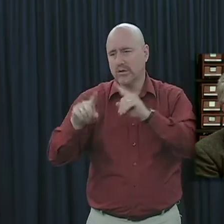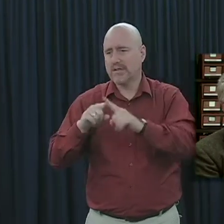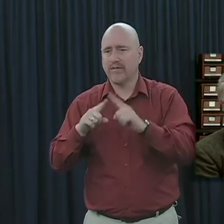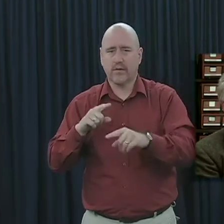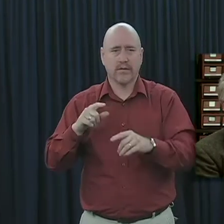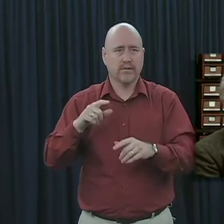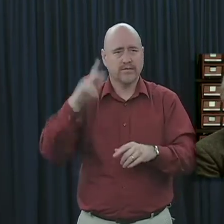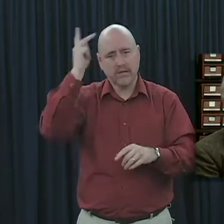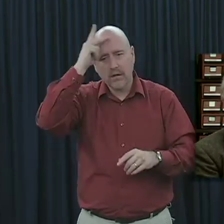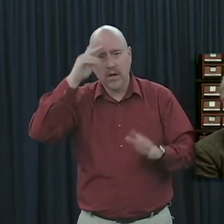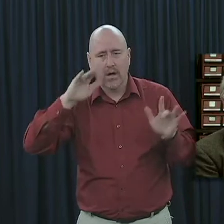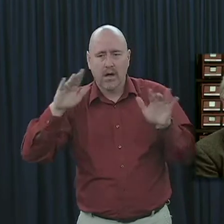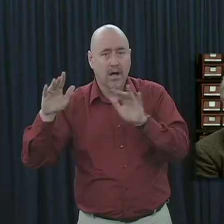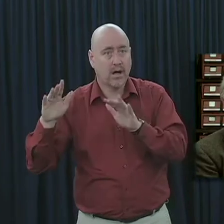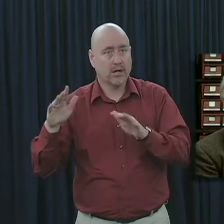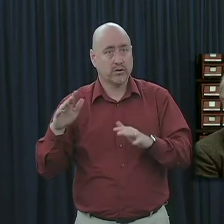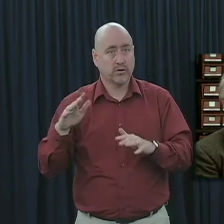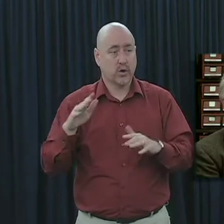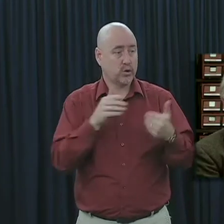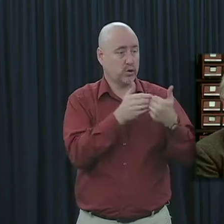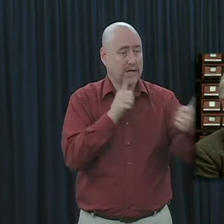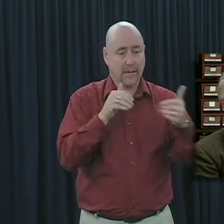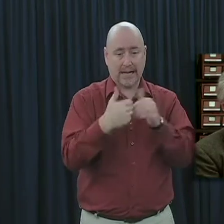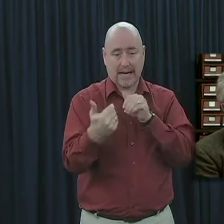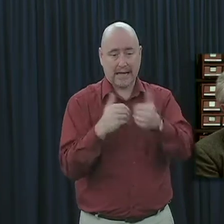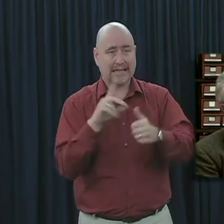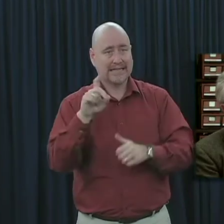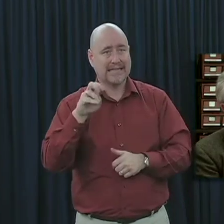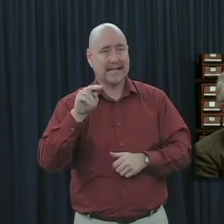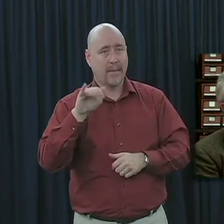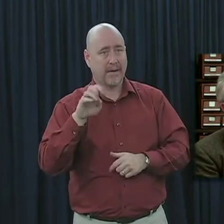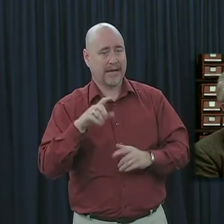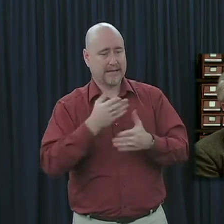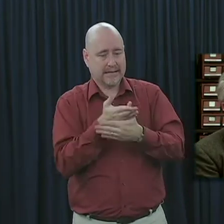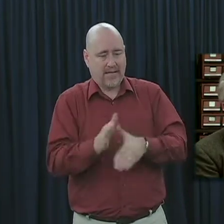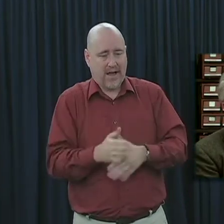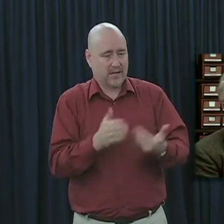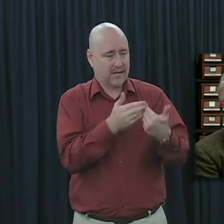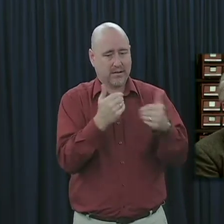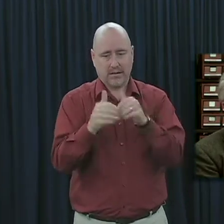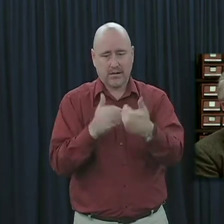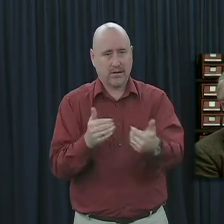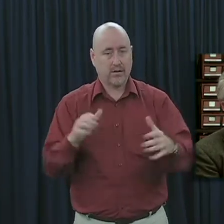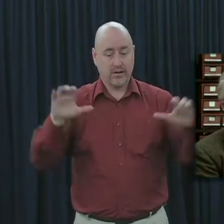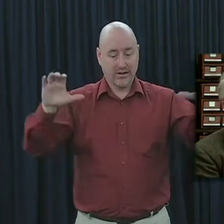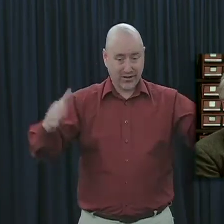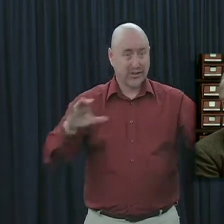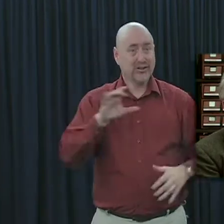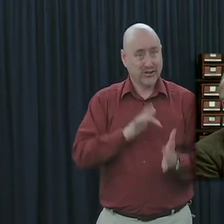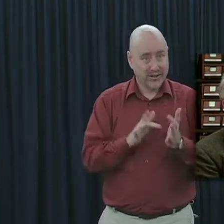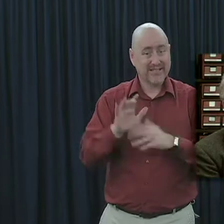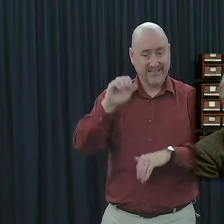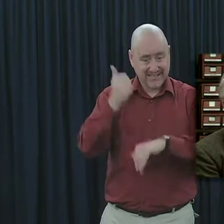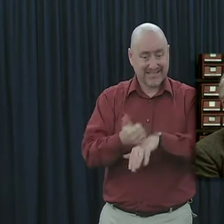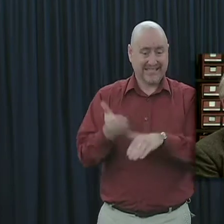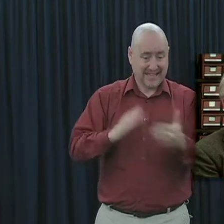different dogma. And so to denominate is to split or to break up the church that Jesus died